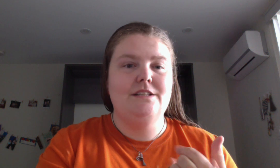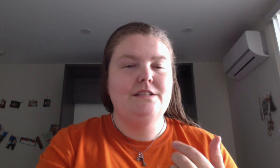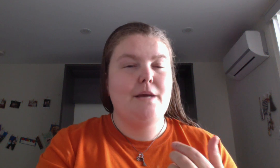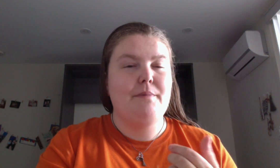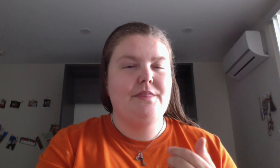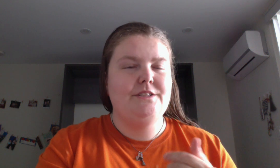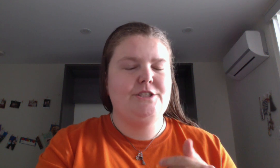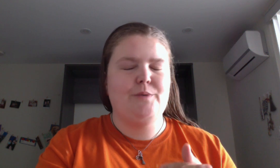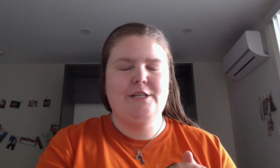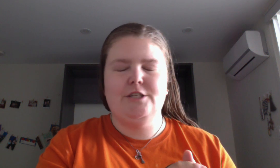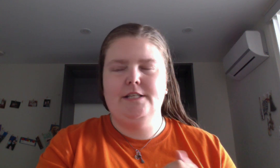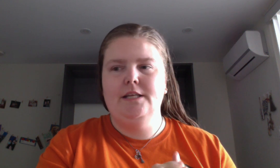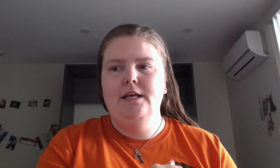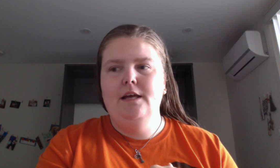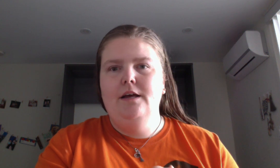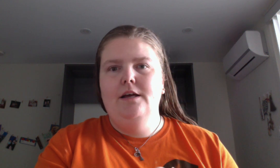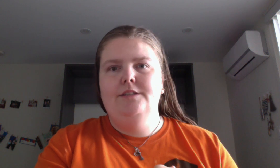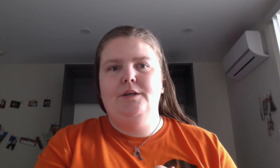type of situation so